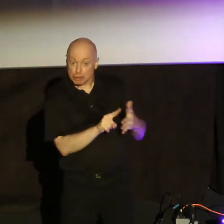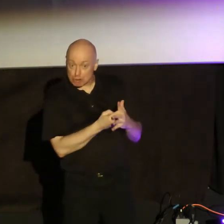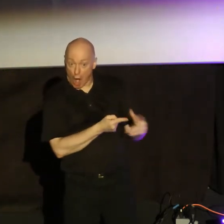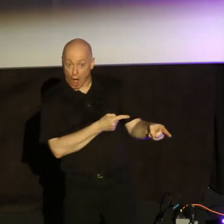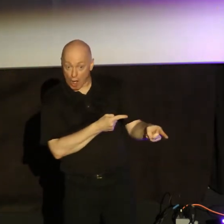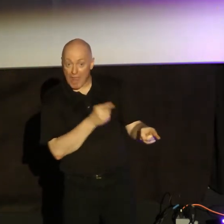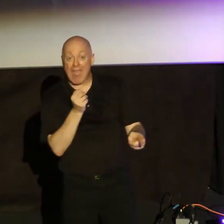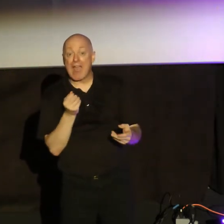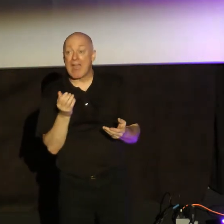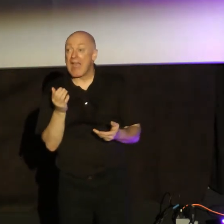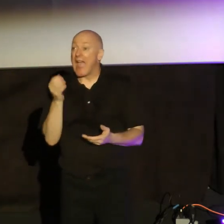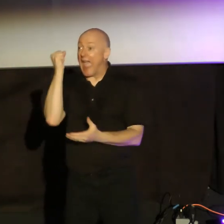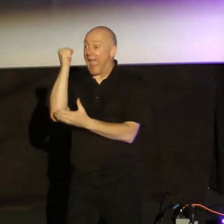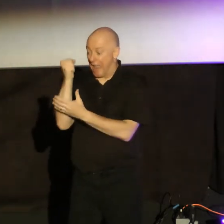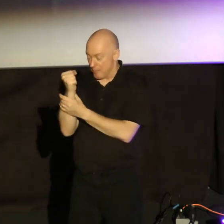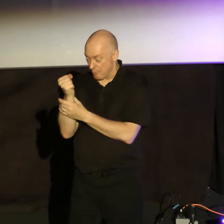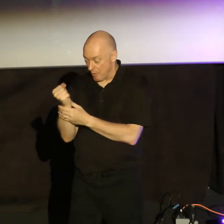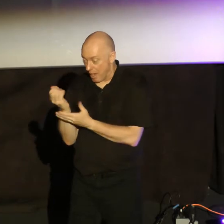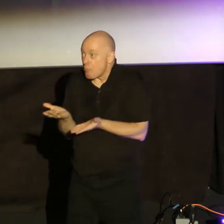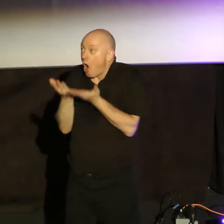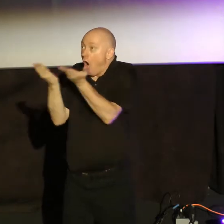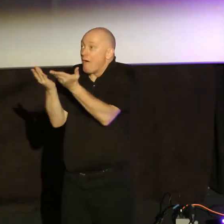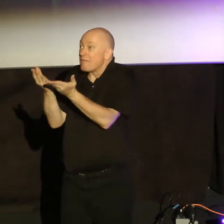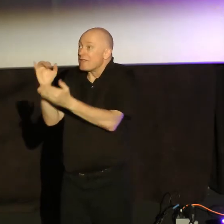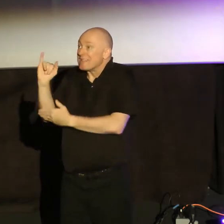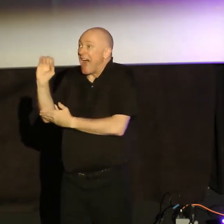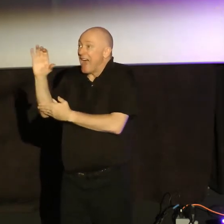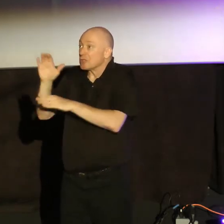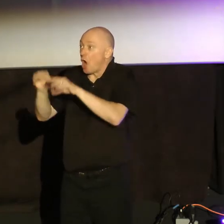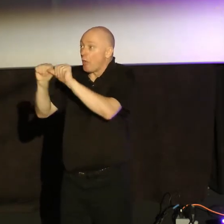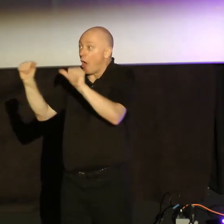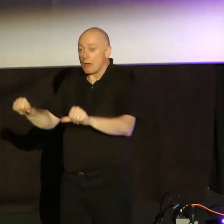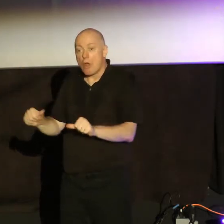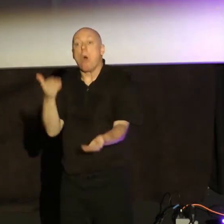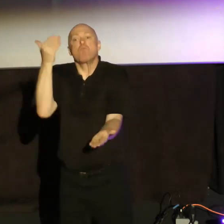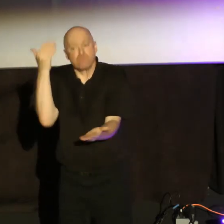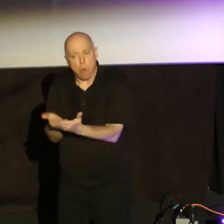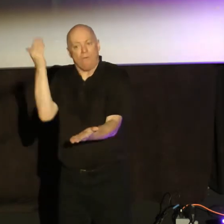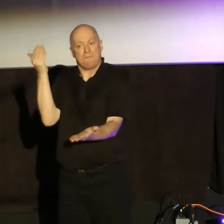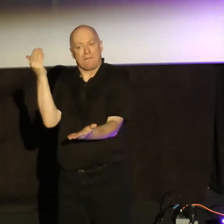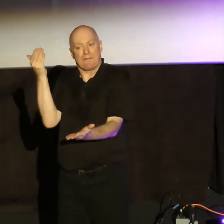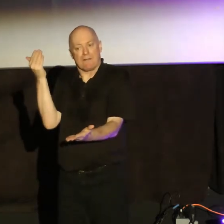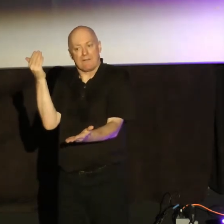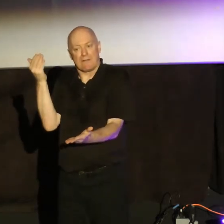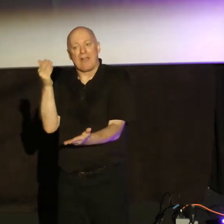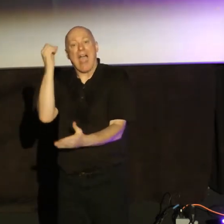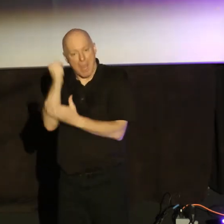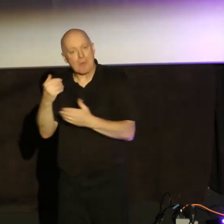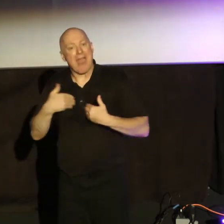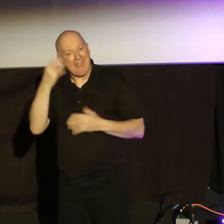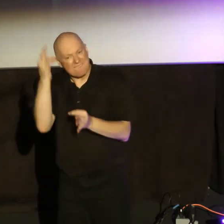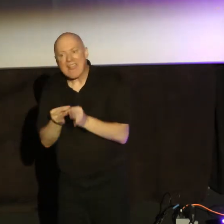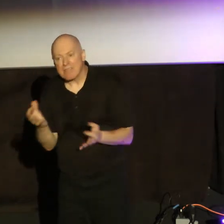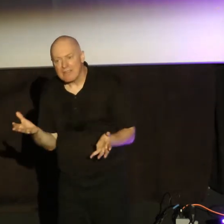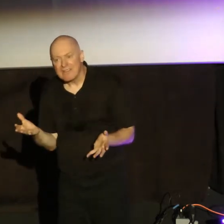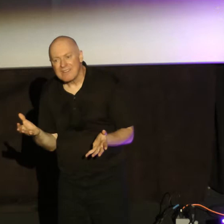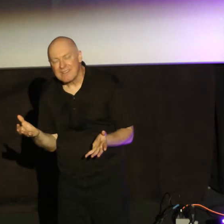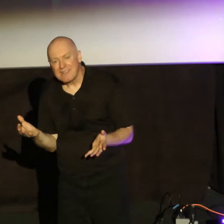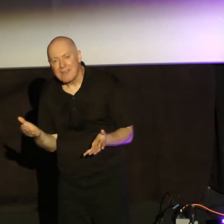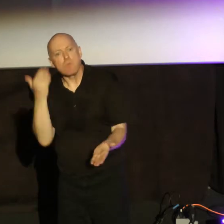offered Isaac then, it was proof of the supernatural faith that he had in the Lord. It was proof of it.